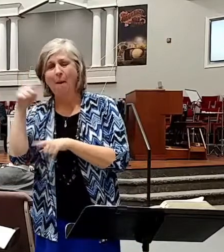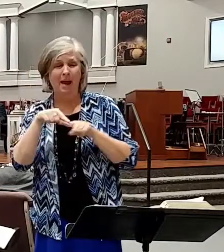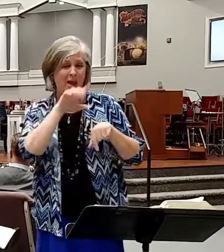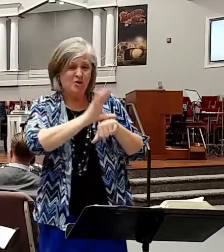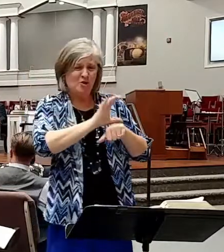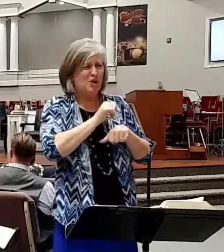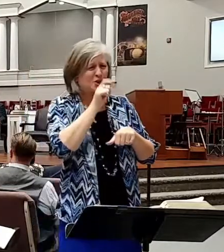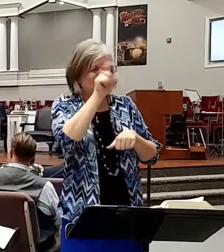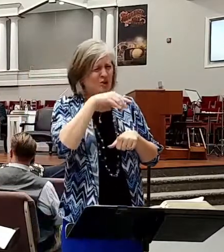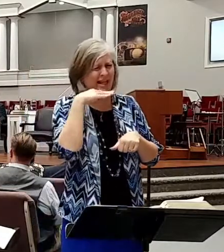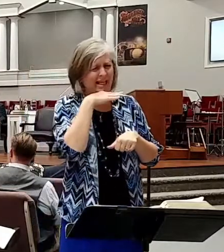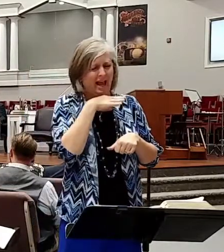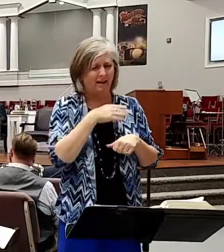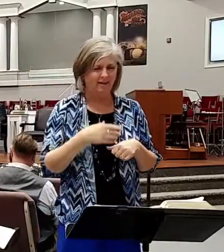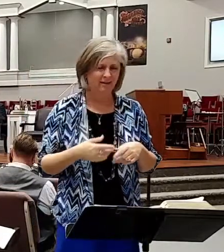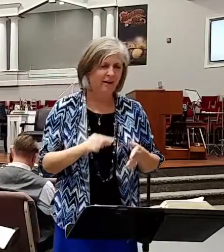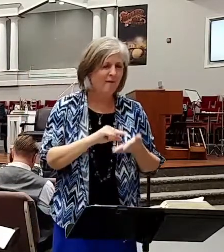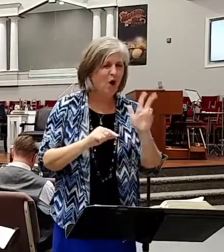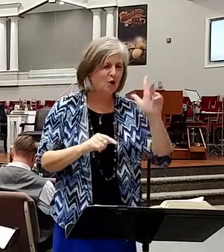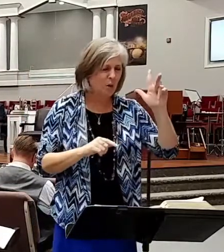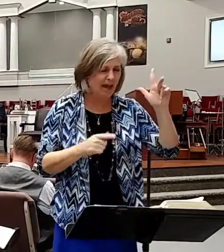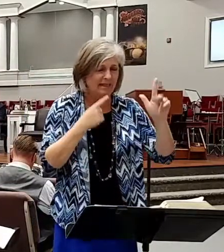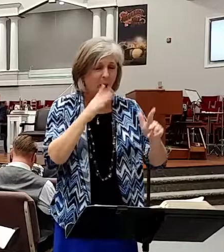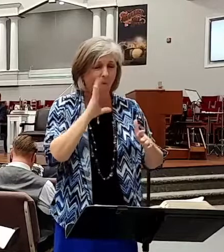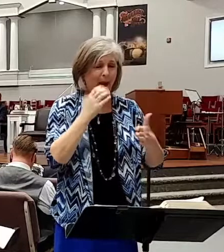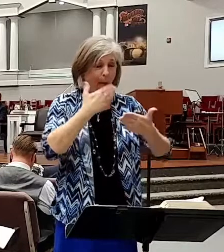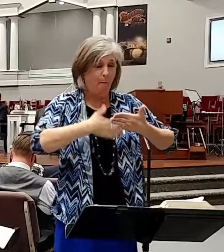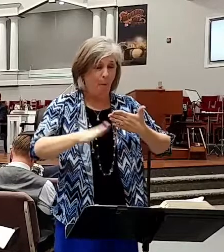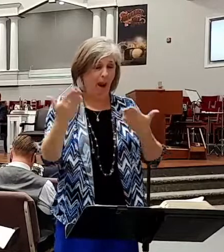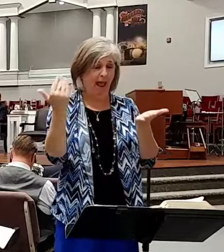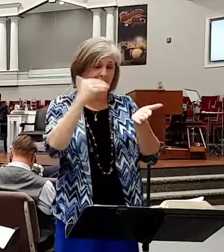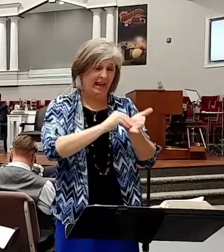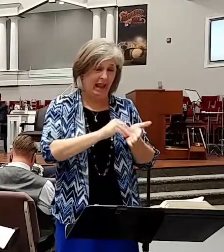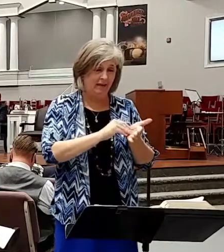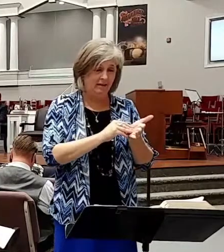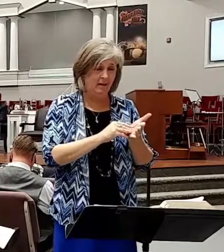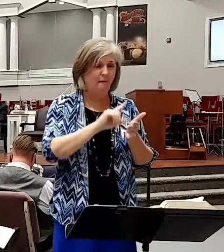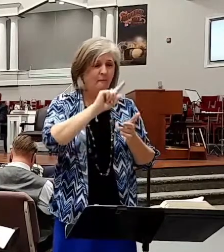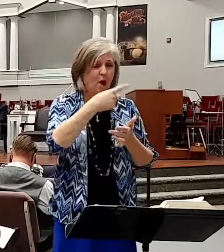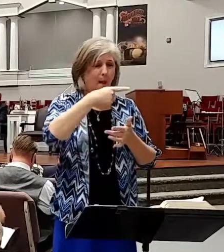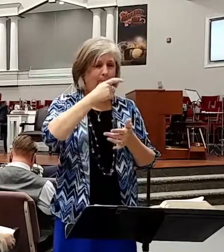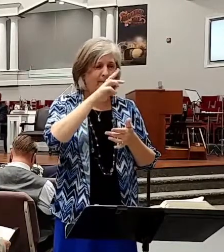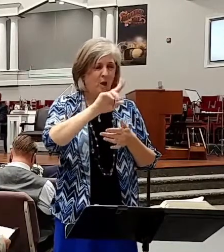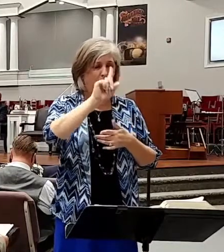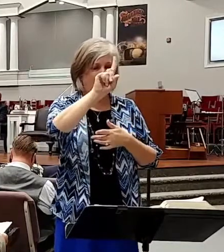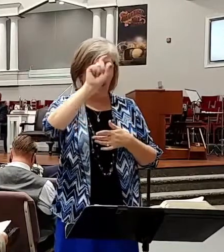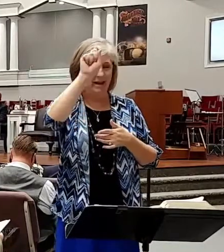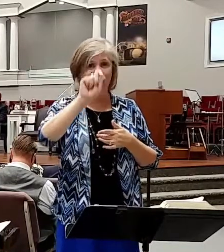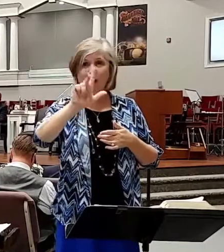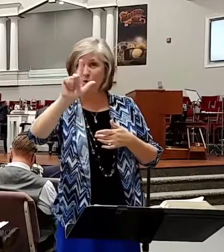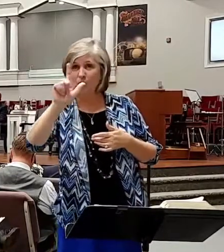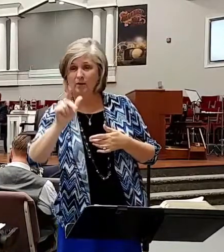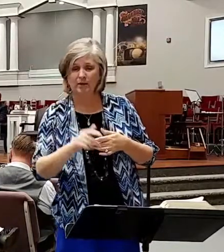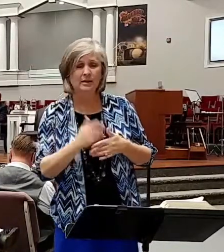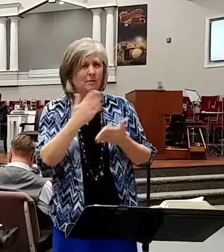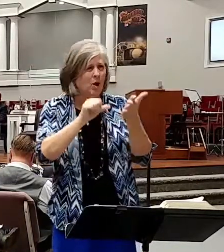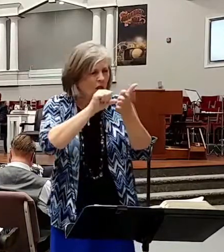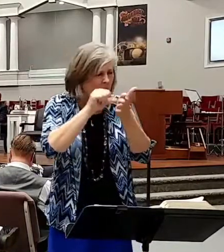notice with me this, if you would, verse 23, being born again, this is chapter 1, verse 23 of 1 Peter. Some of y'all still trying to find it. It's right after 2nd